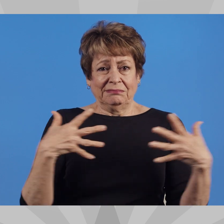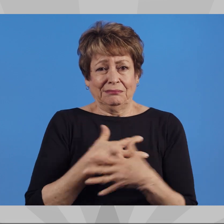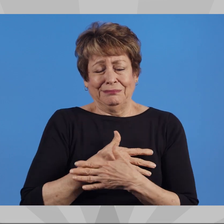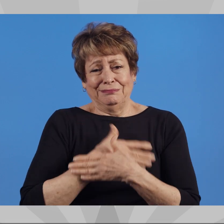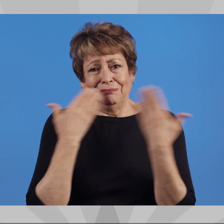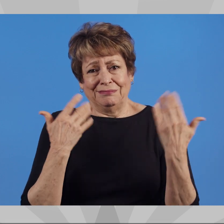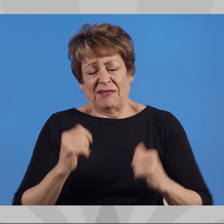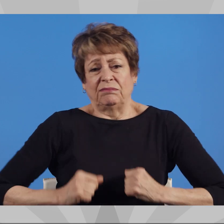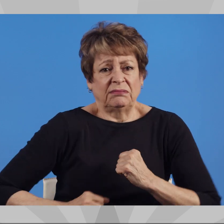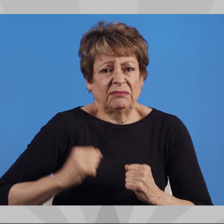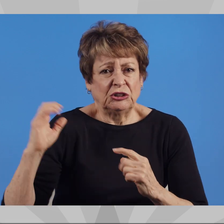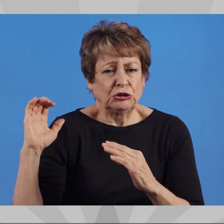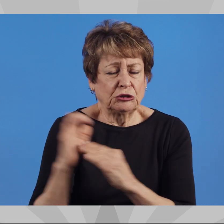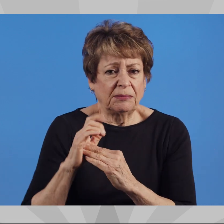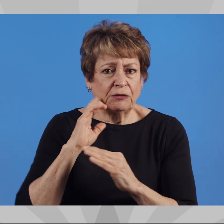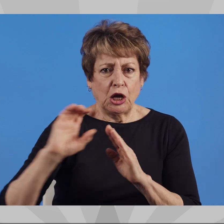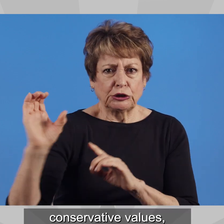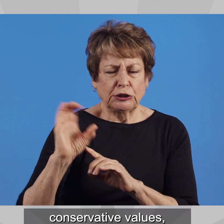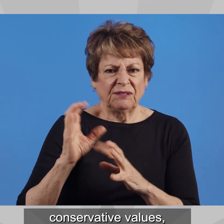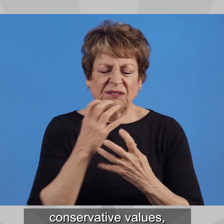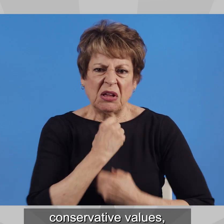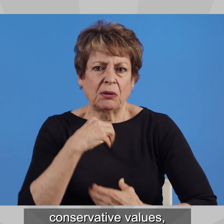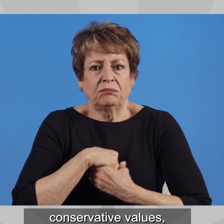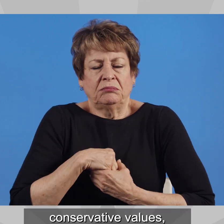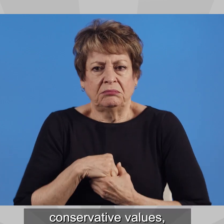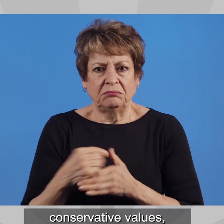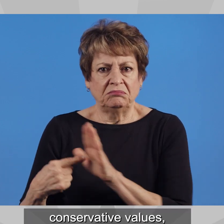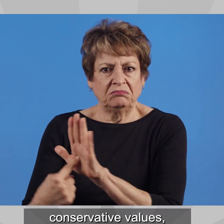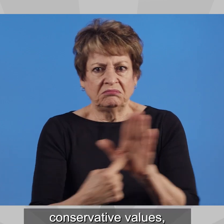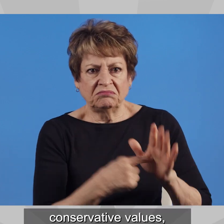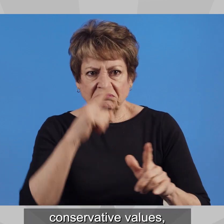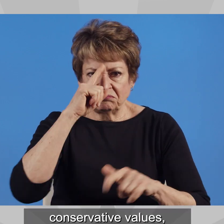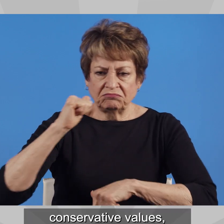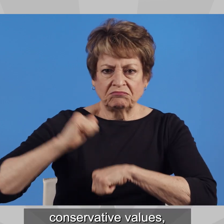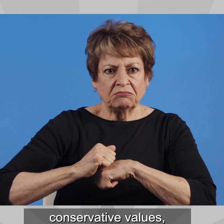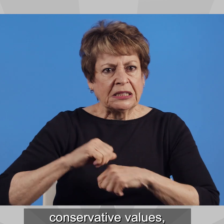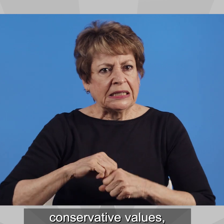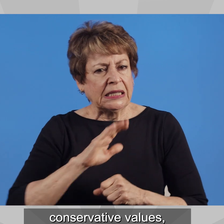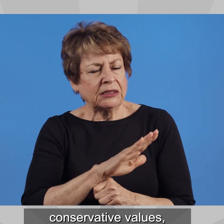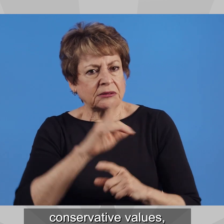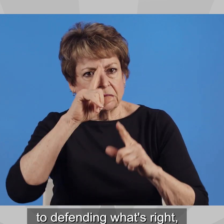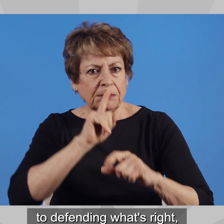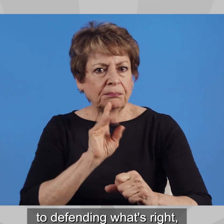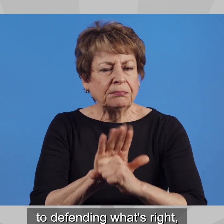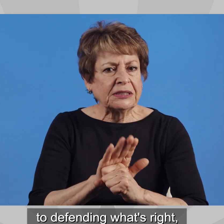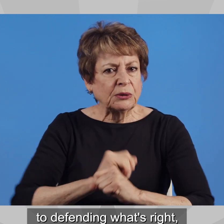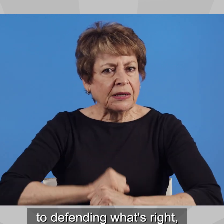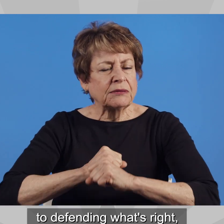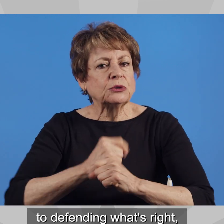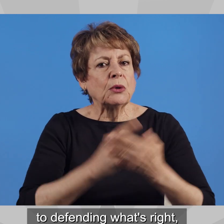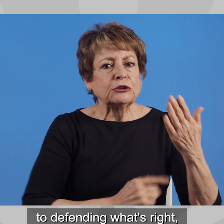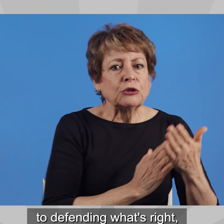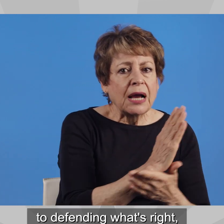Since then, he has fearlessly championed conservative values, steadfast in his commitment to defending